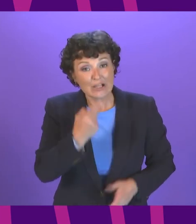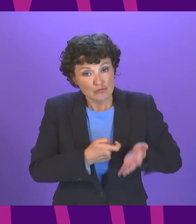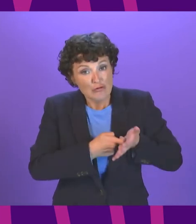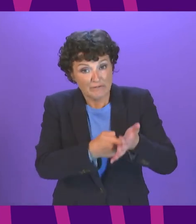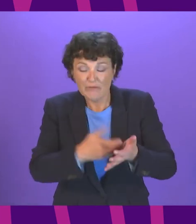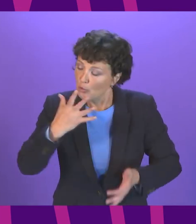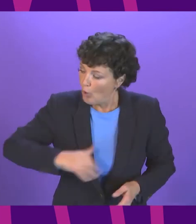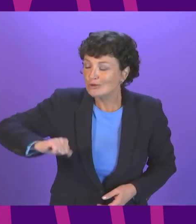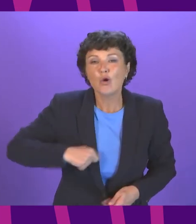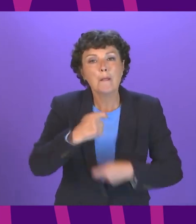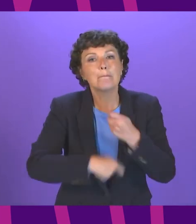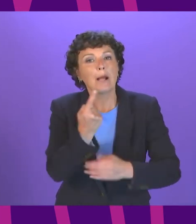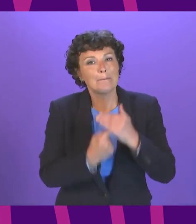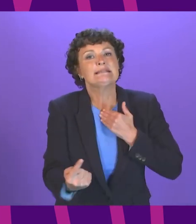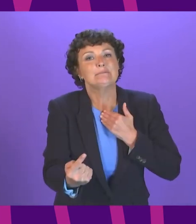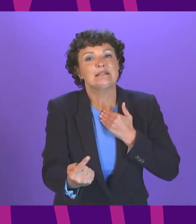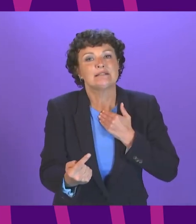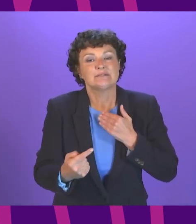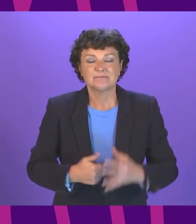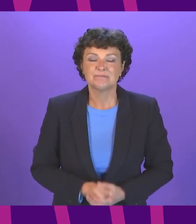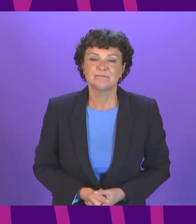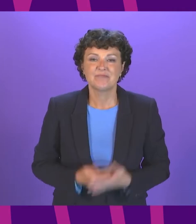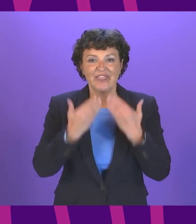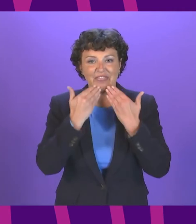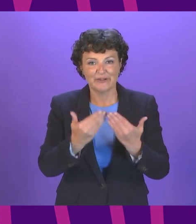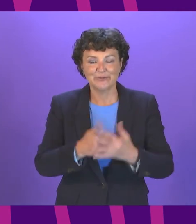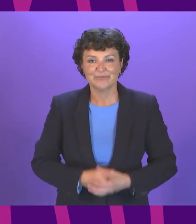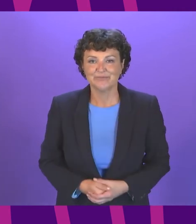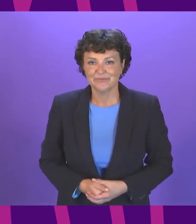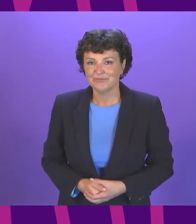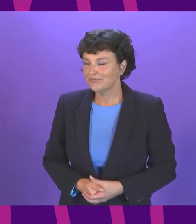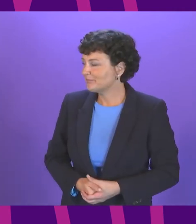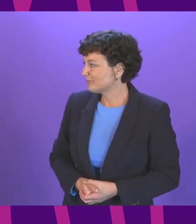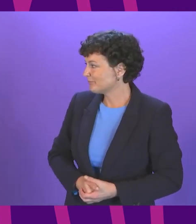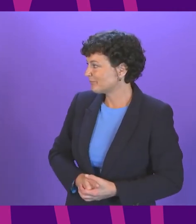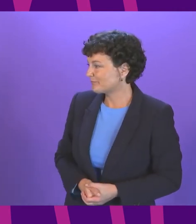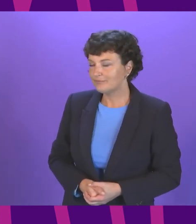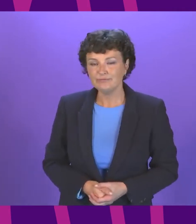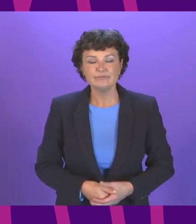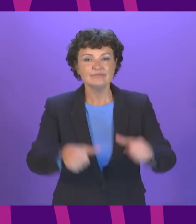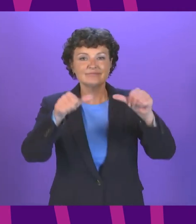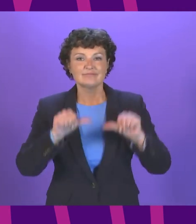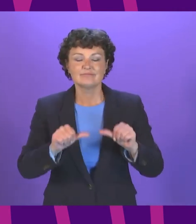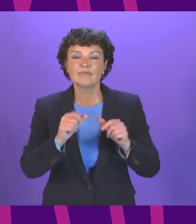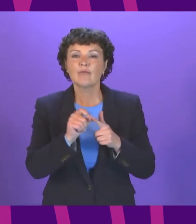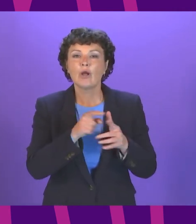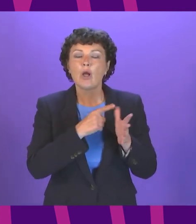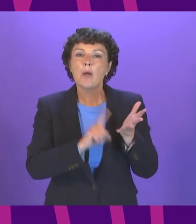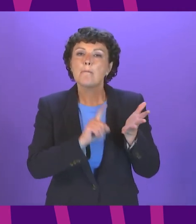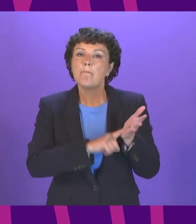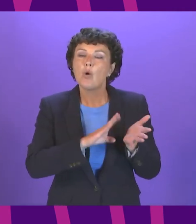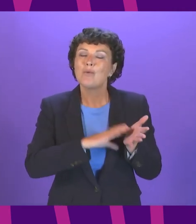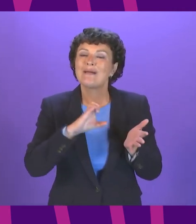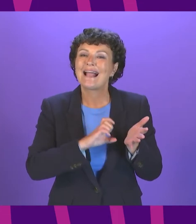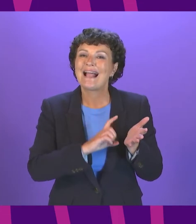who share our vision thank you Mr Ruskell and now I'll call on Paul McGlennan to speak who will be followed by Mark